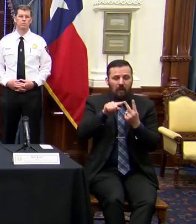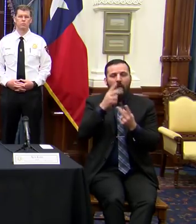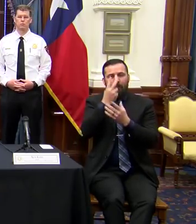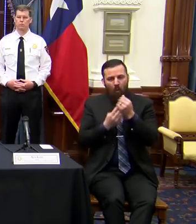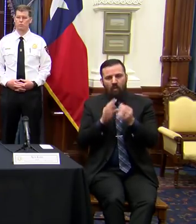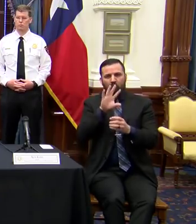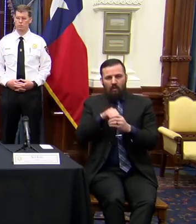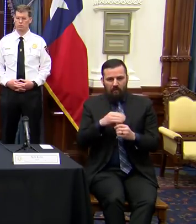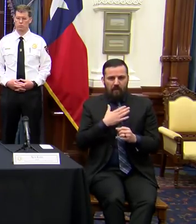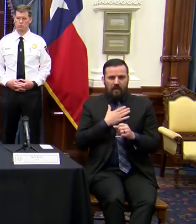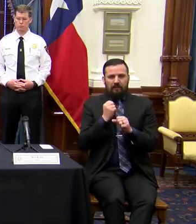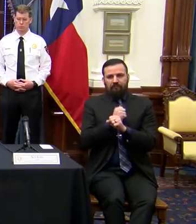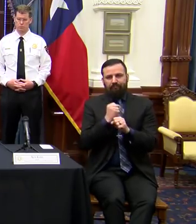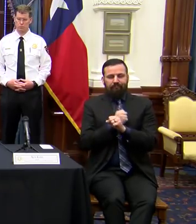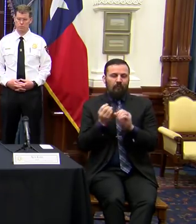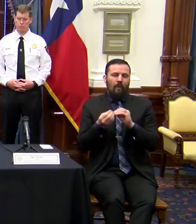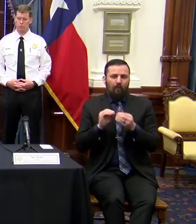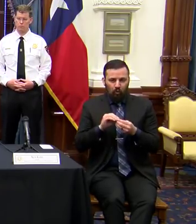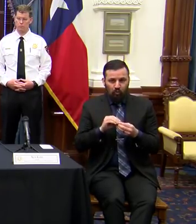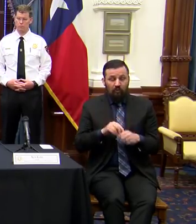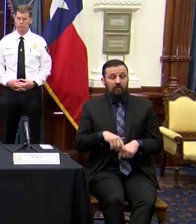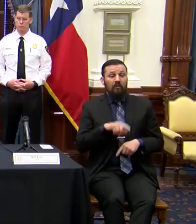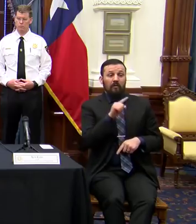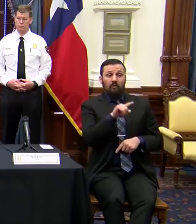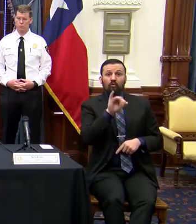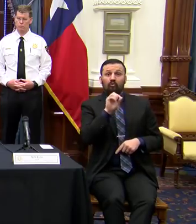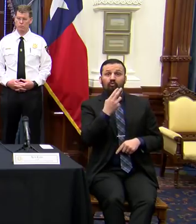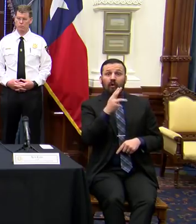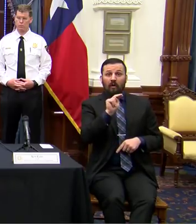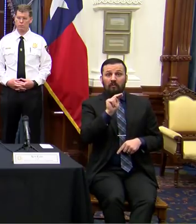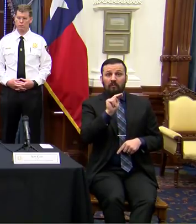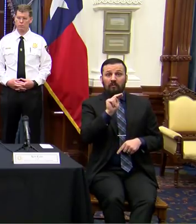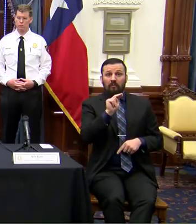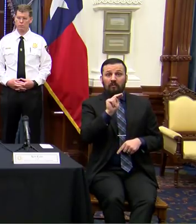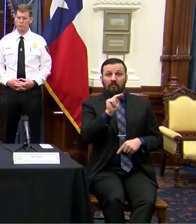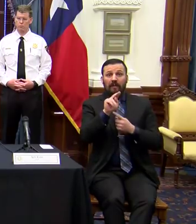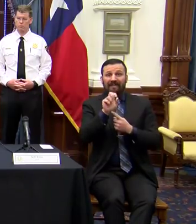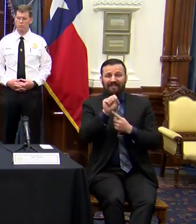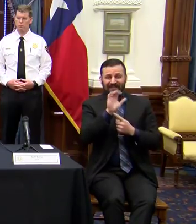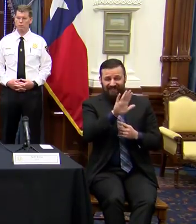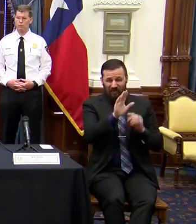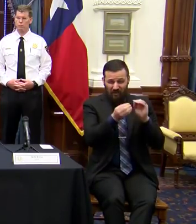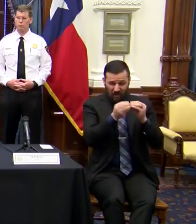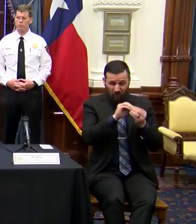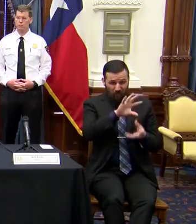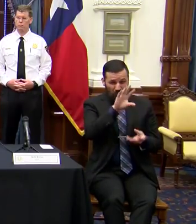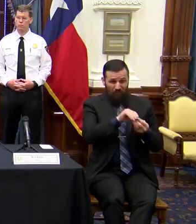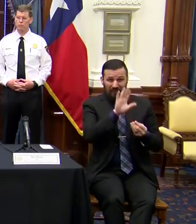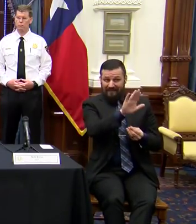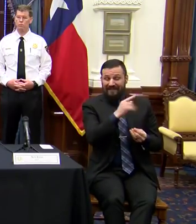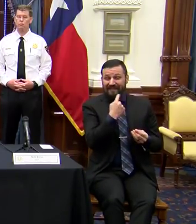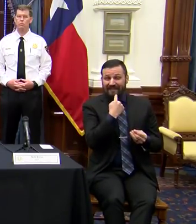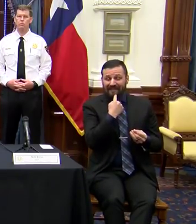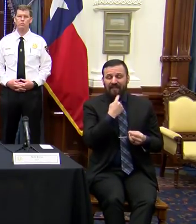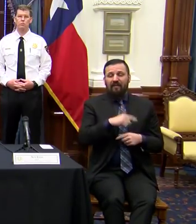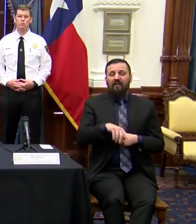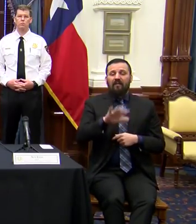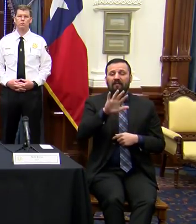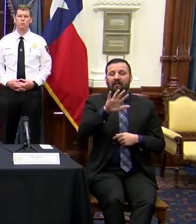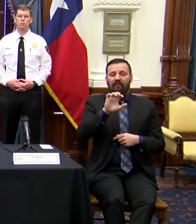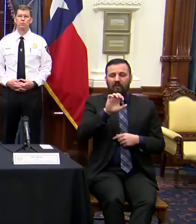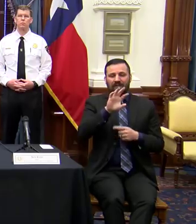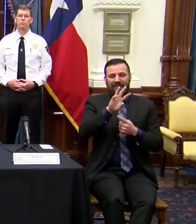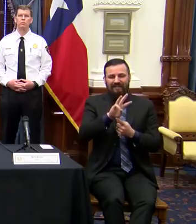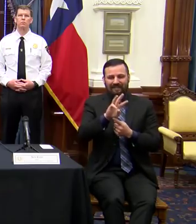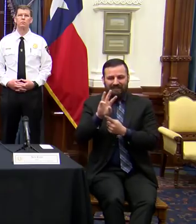So according to the Johns Hopkins number, there have been a total of 566